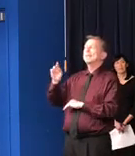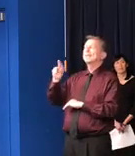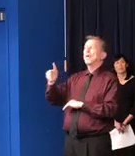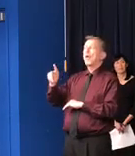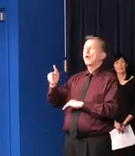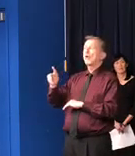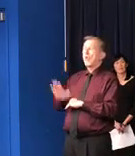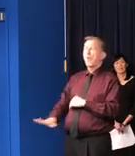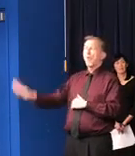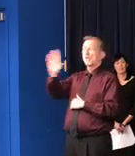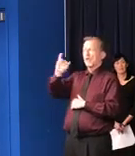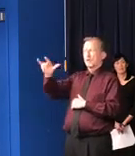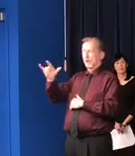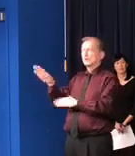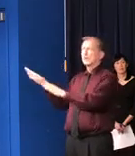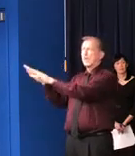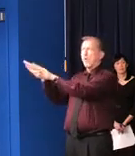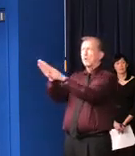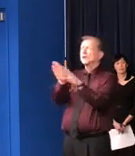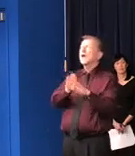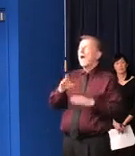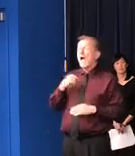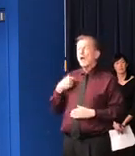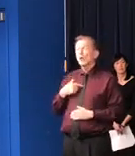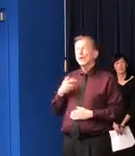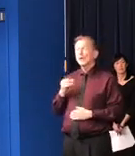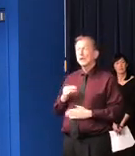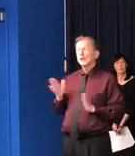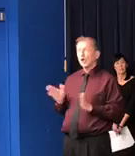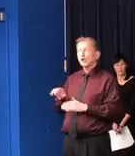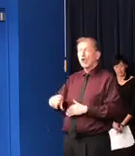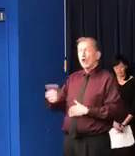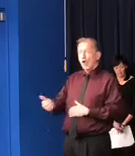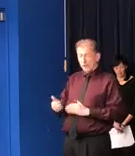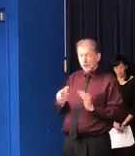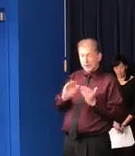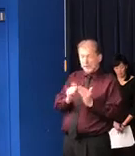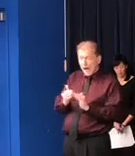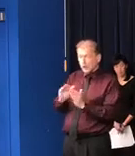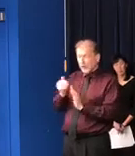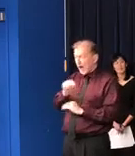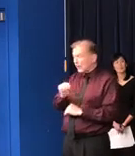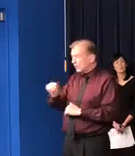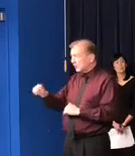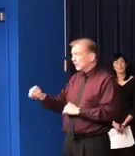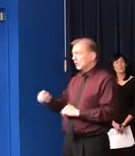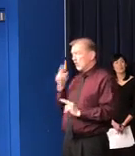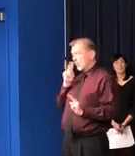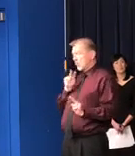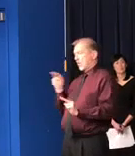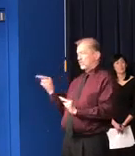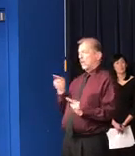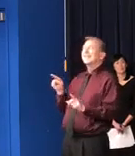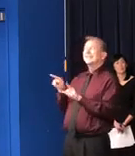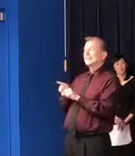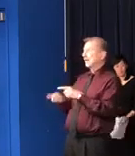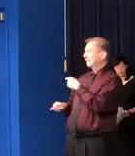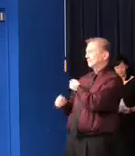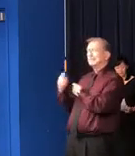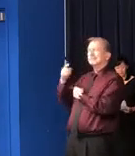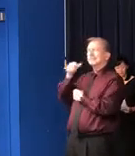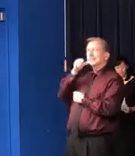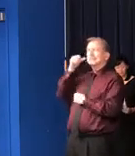we have encouraged local governments just as Chicago did to make sure that they're keeping an eye out to see if people are